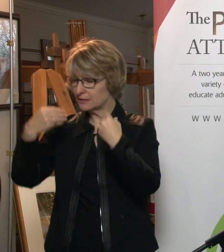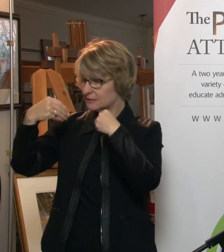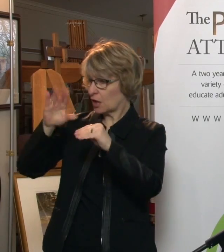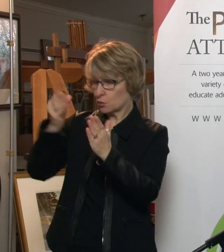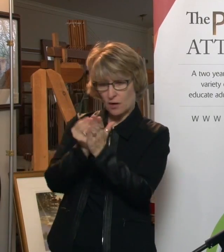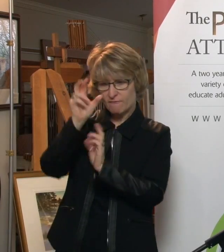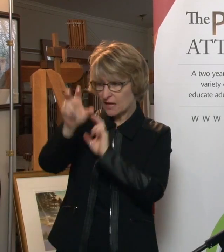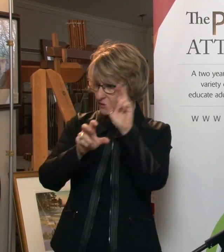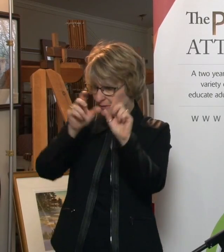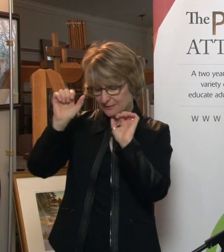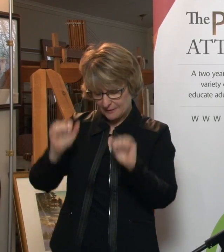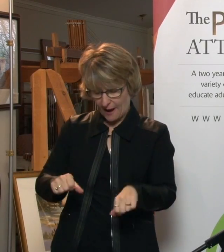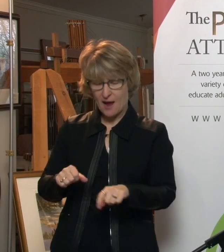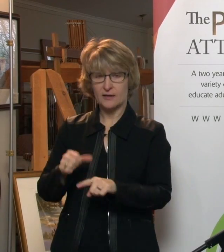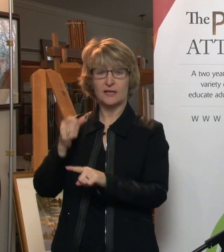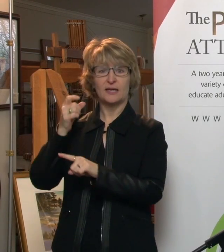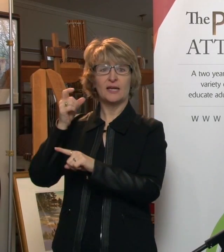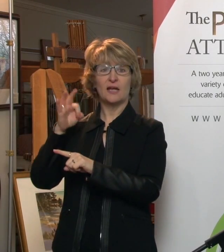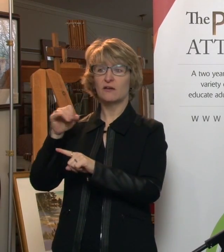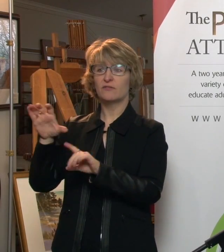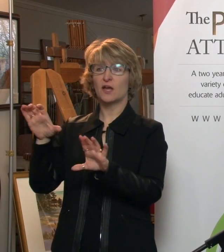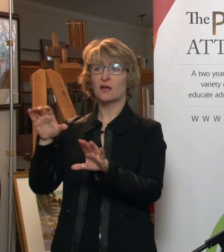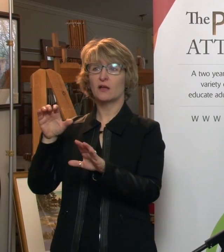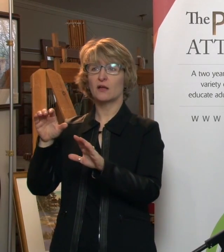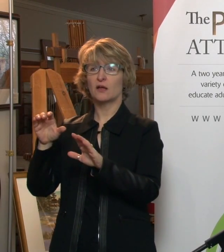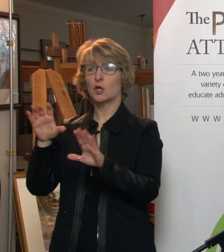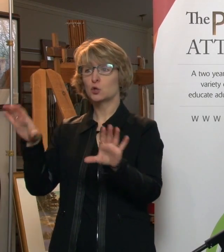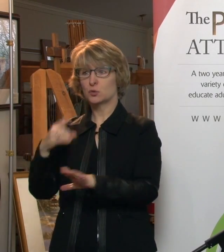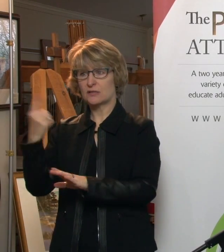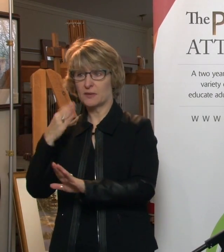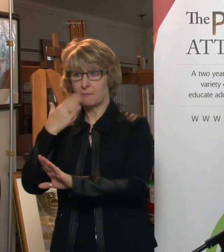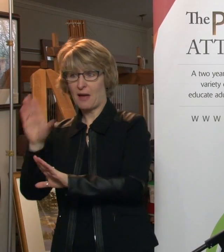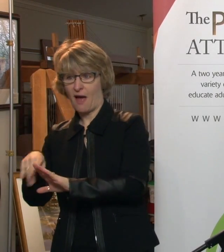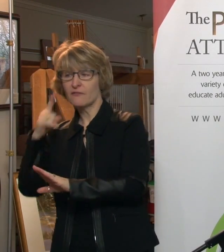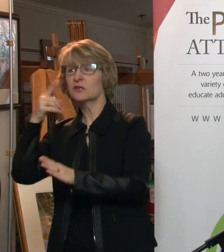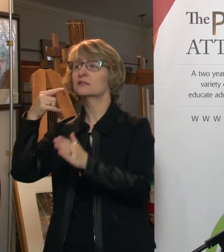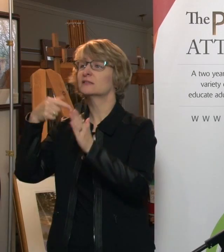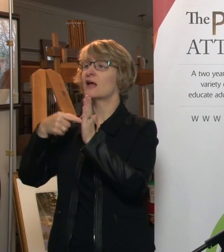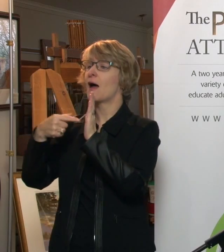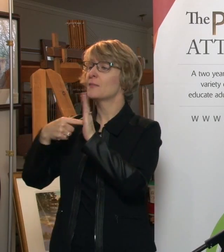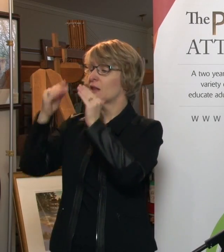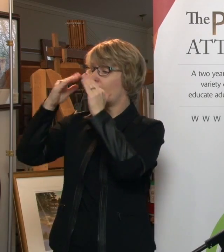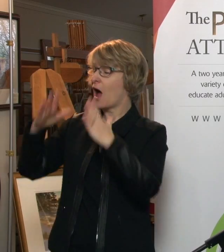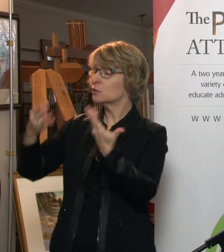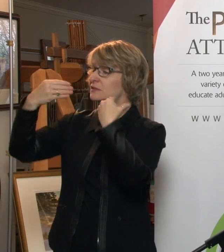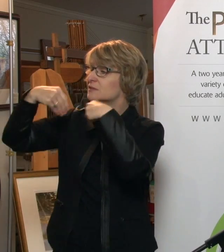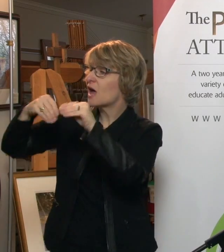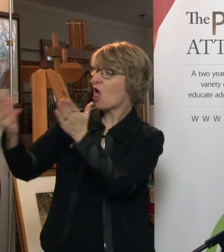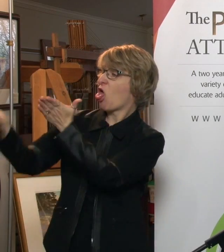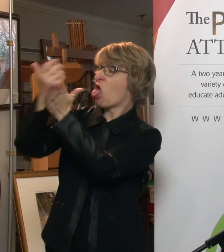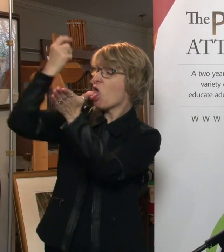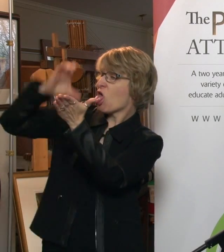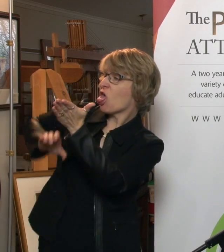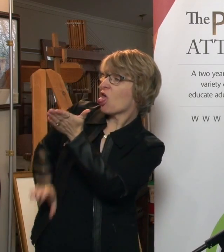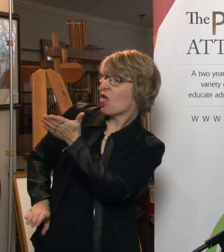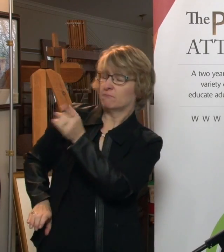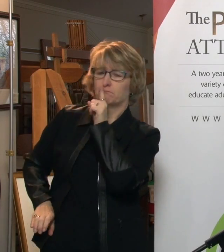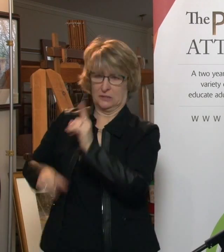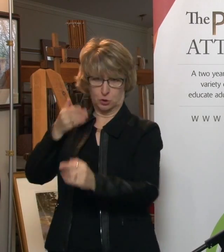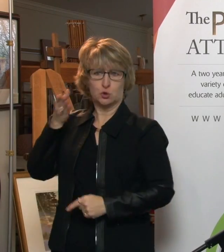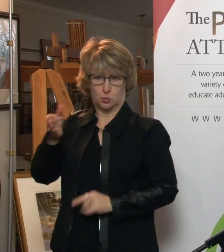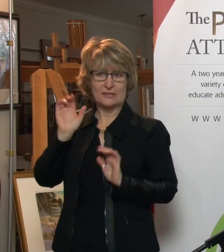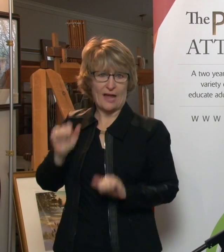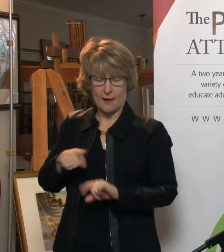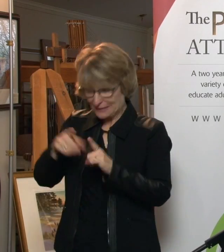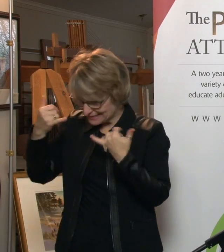cetera. If they do something bad, such as sell your house and take the money, they could be sued for that, but they still have the legal